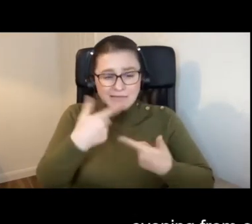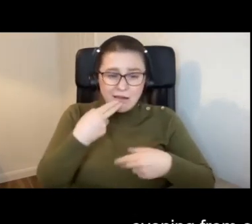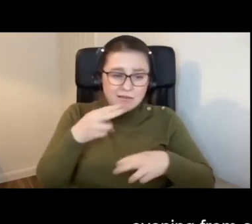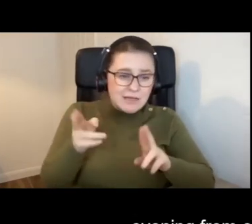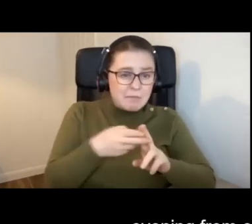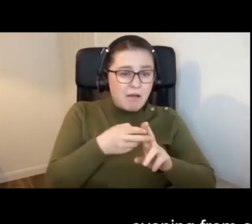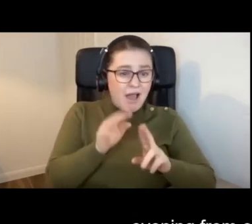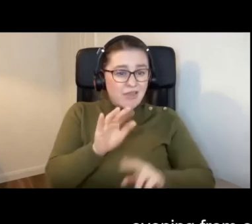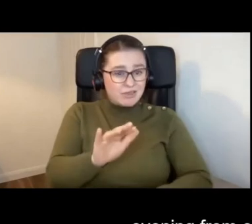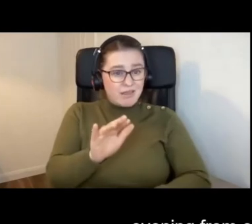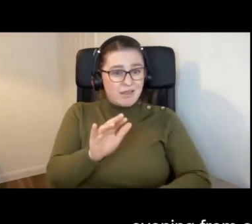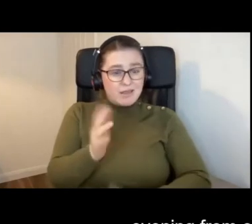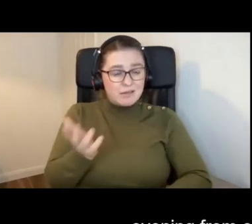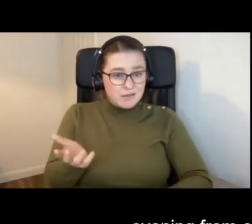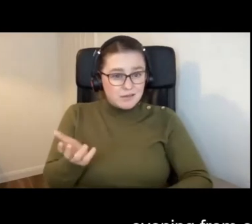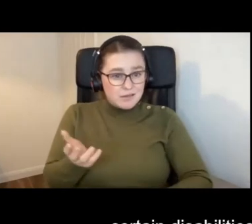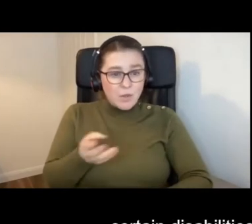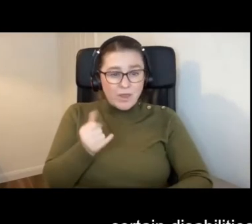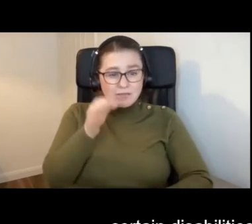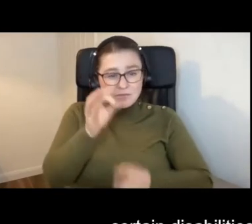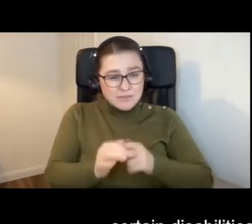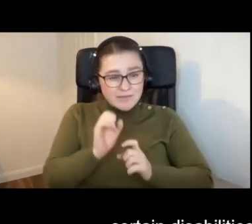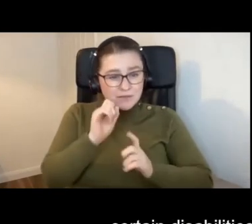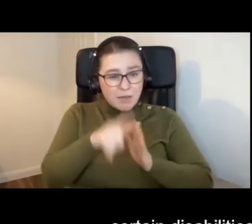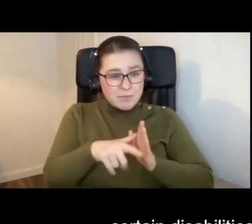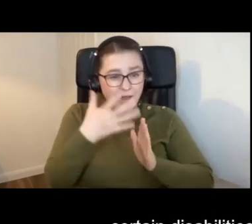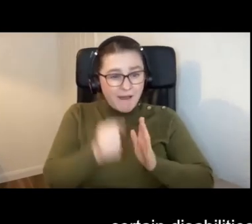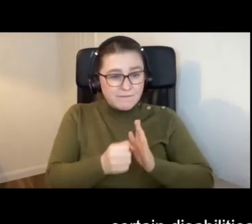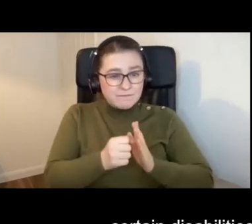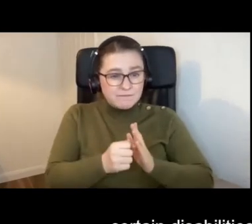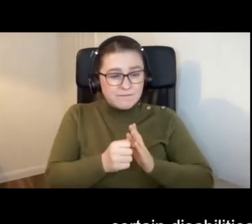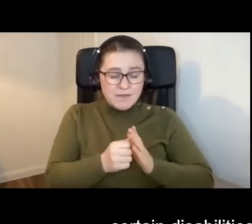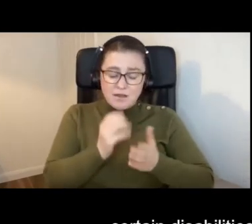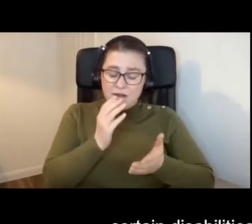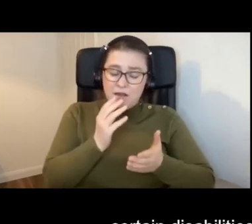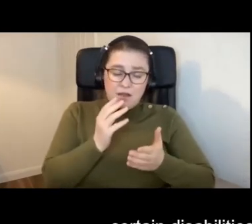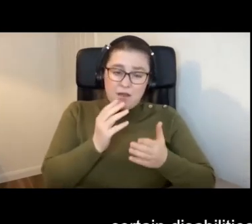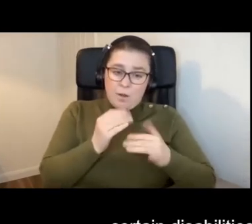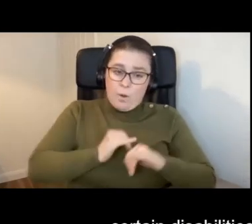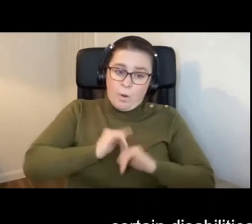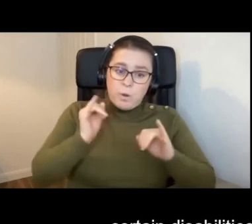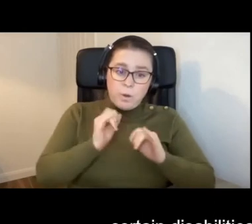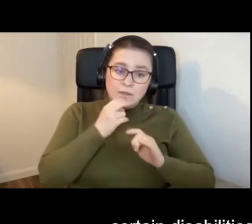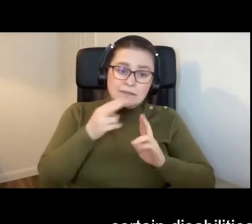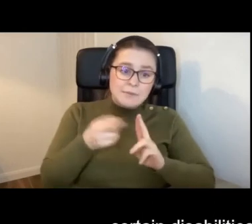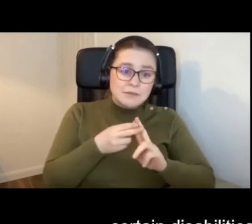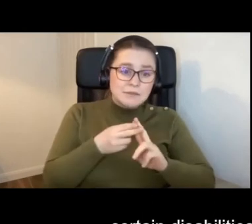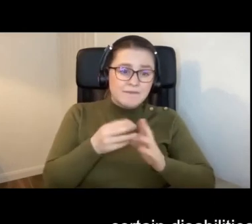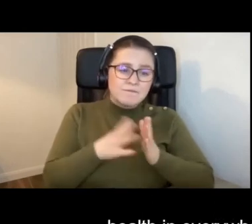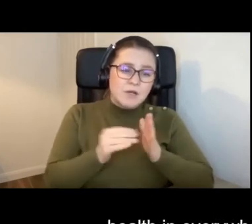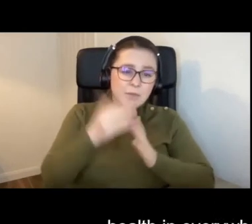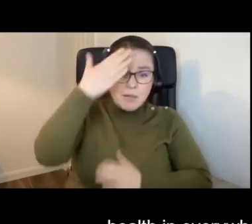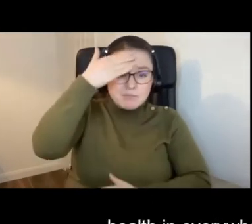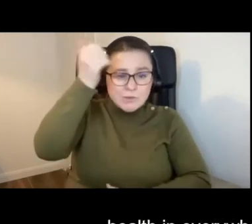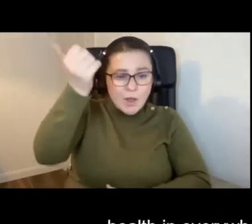stigma, not, and with certain disabilities, it's an incredible stigma. The stigma in mental health